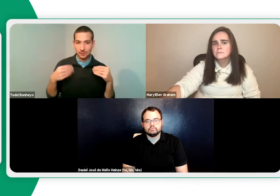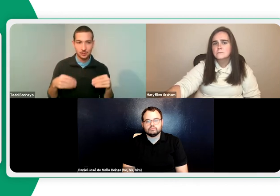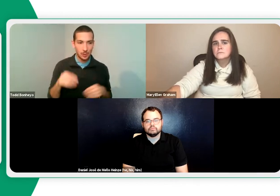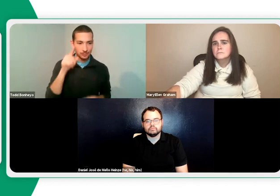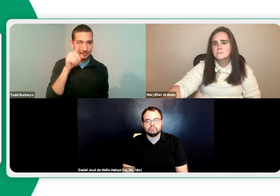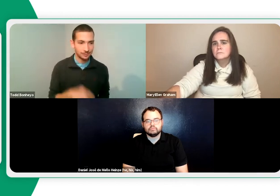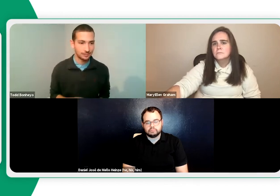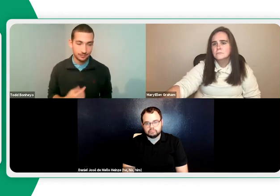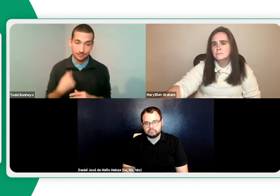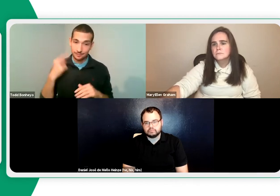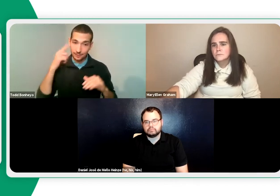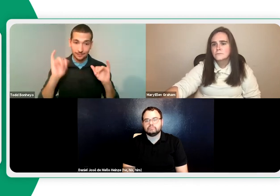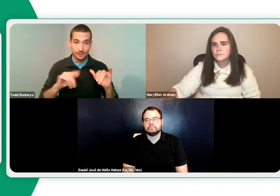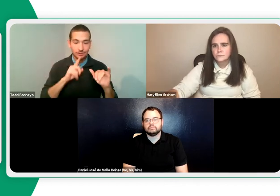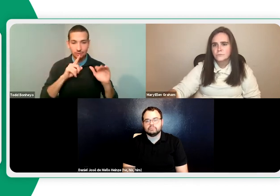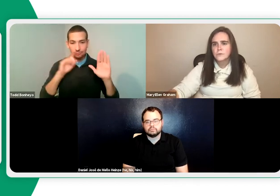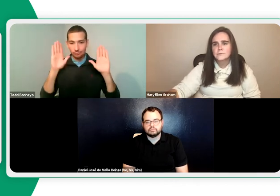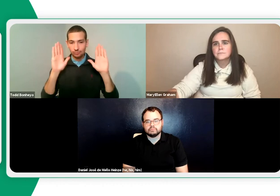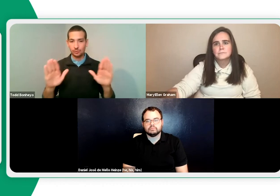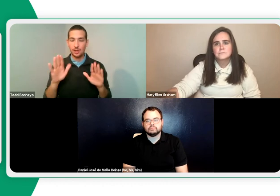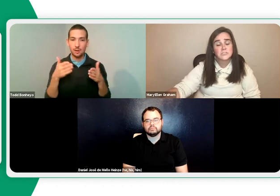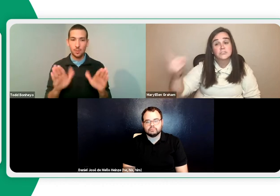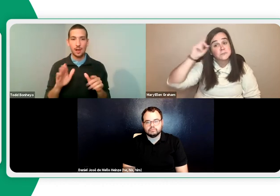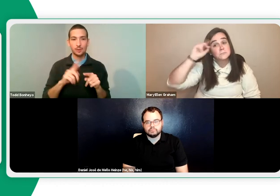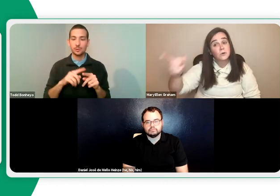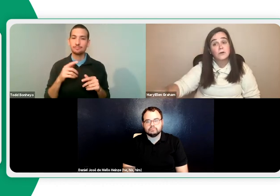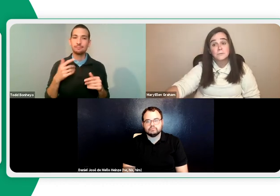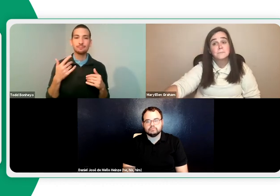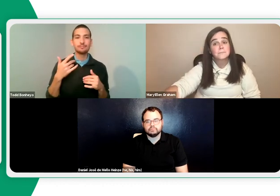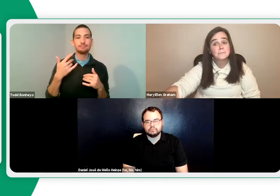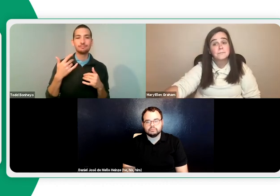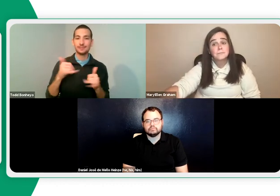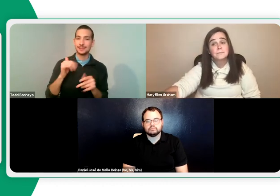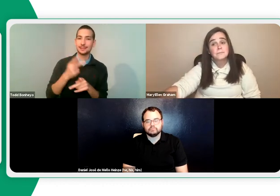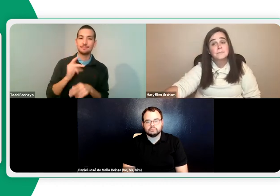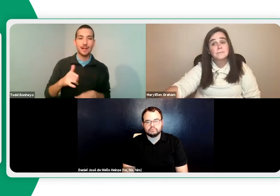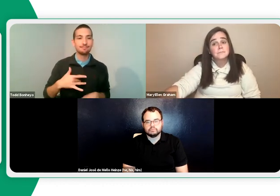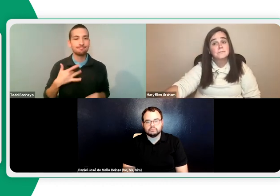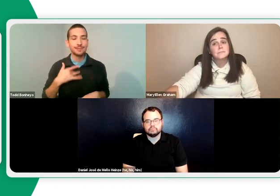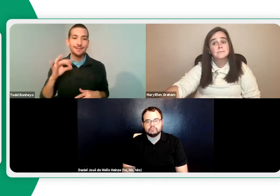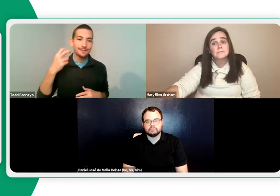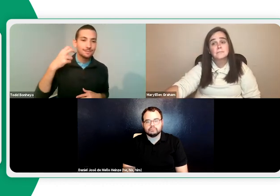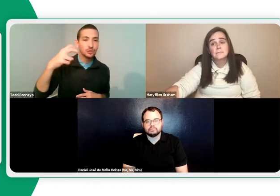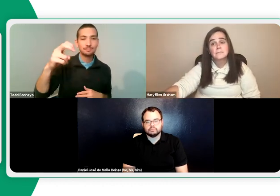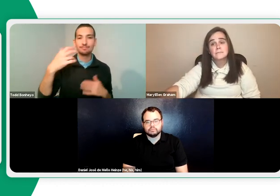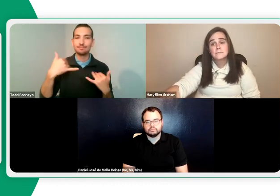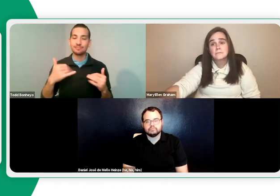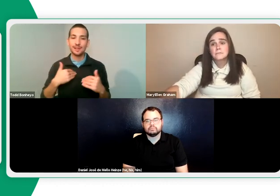via a field trip, as Daniel mentioned, by going shopping with the video camera. And Daniel,